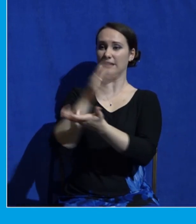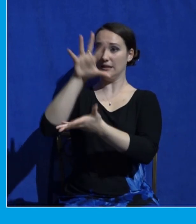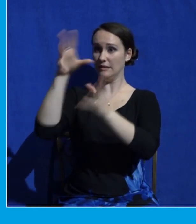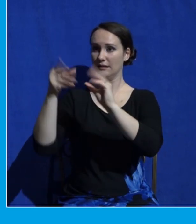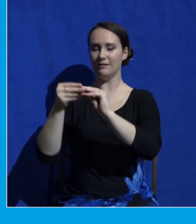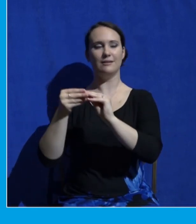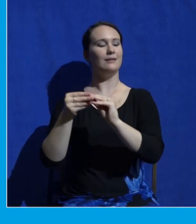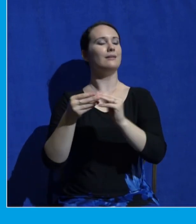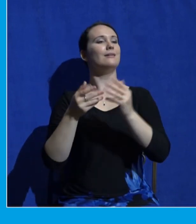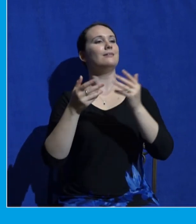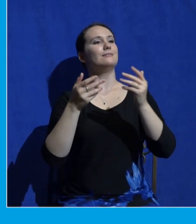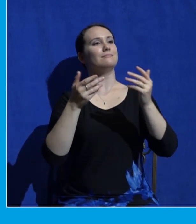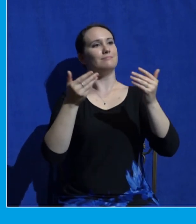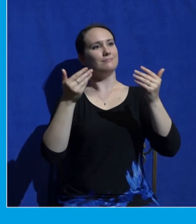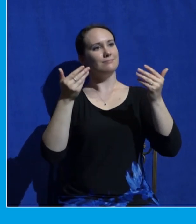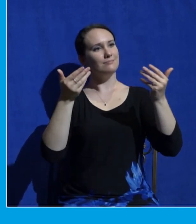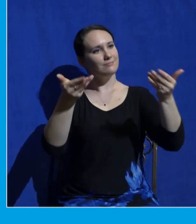brought you here to this moment